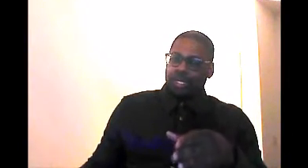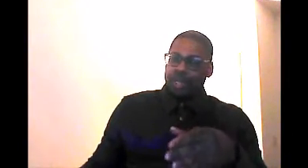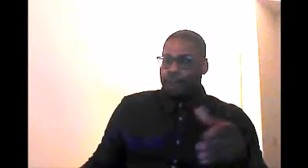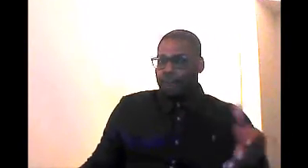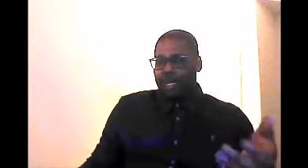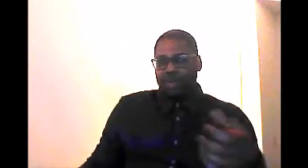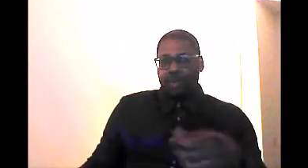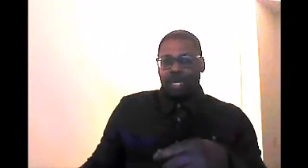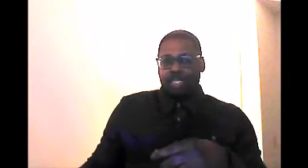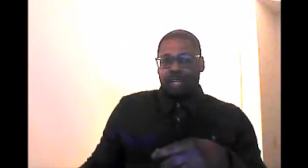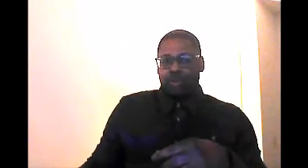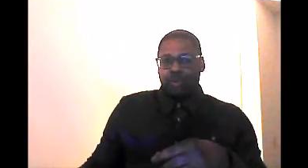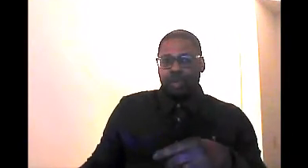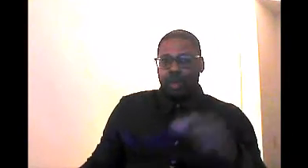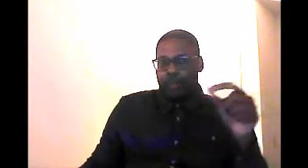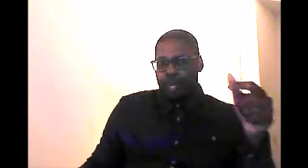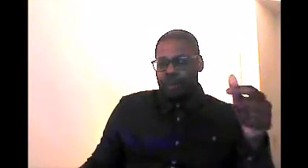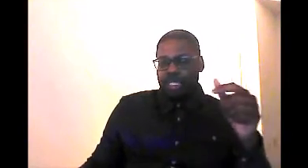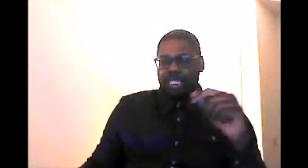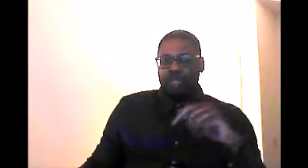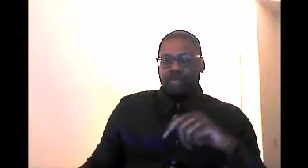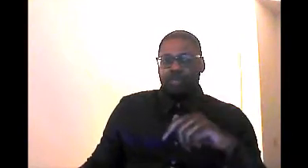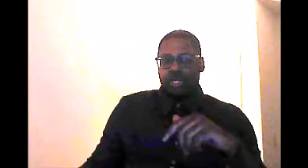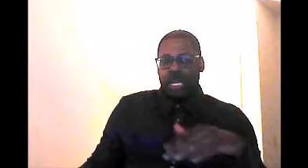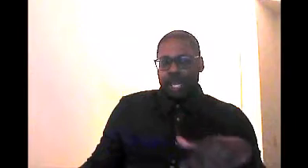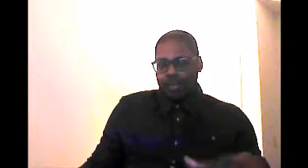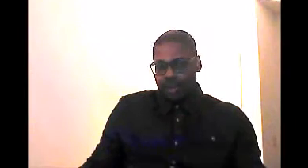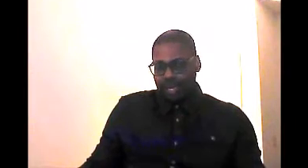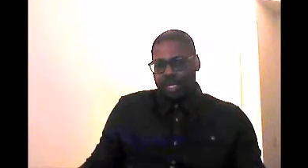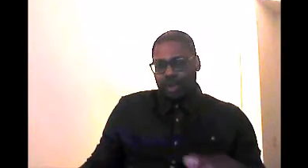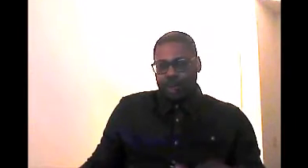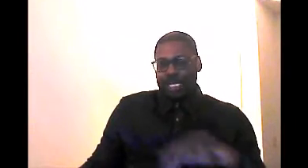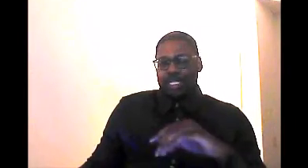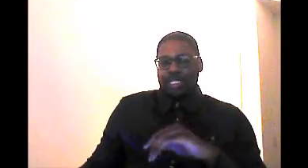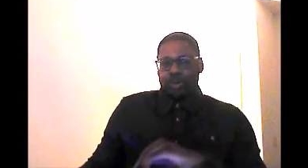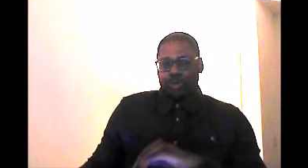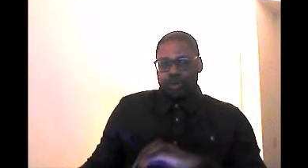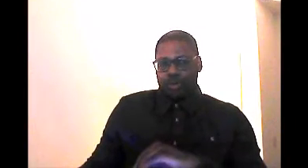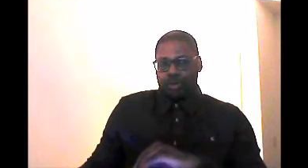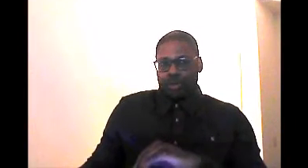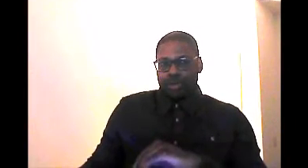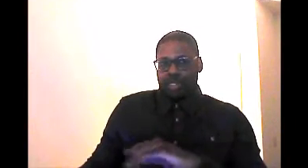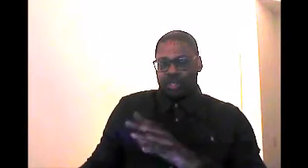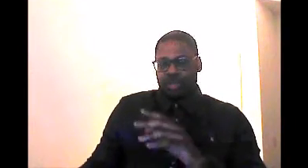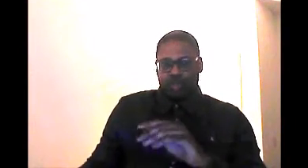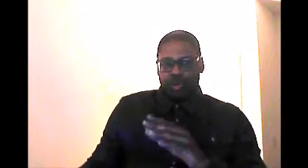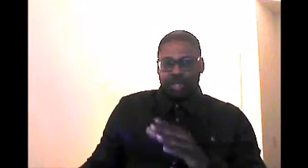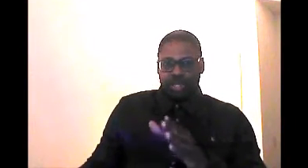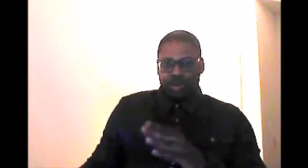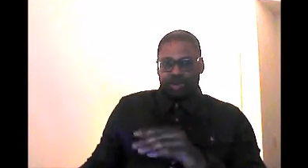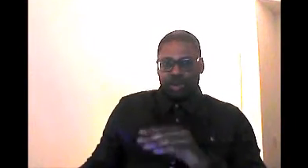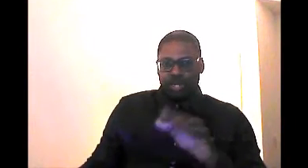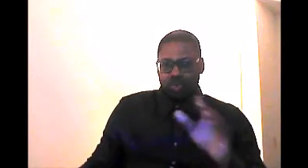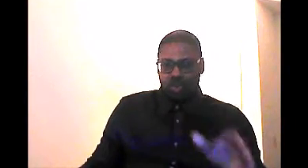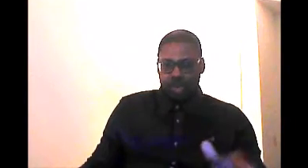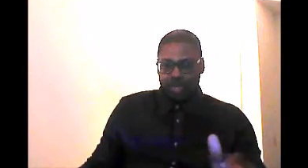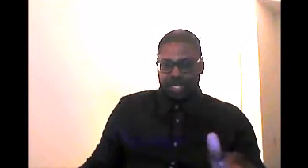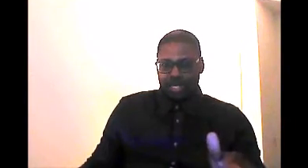early, maybe wait outside for a little bit. Maybe listen to some music. Maybe, you know, get in the zone. Because there's nothing wrong with showing up early, and you want to be